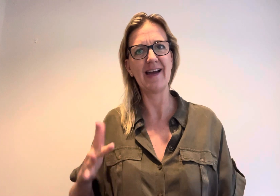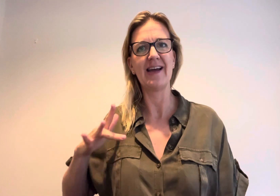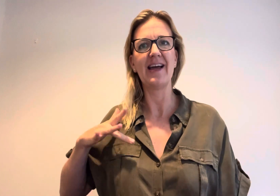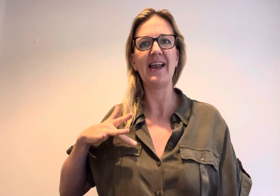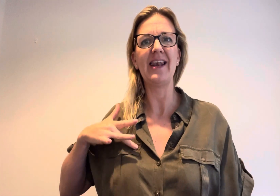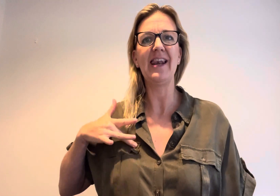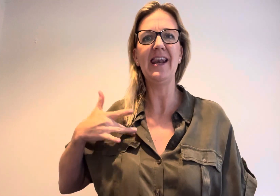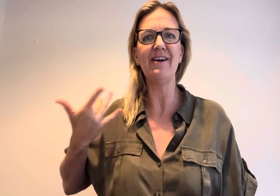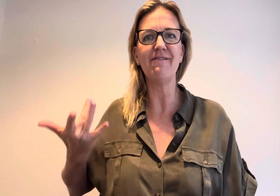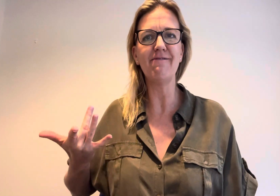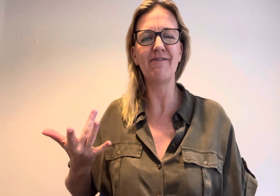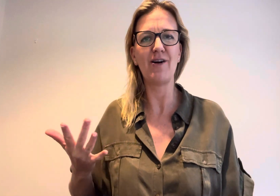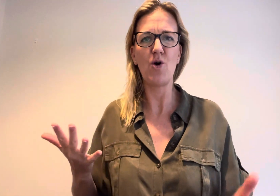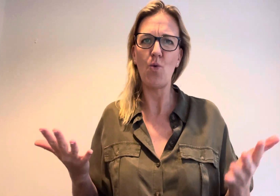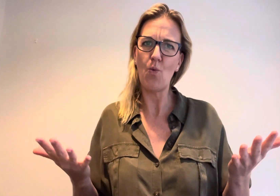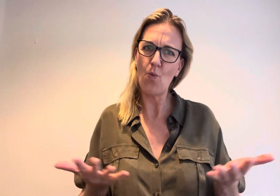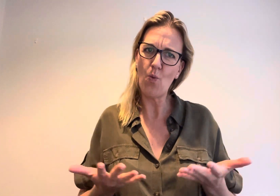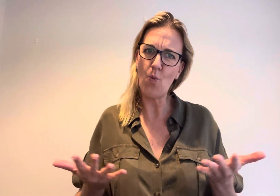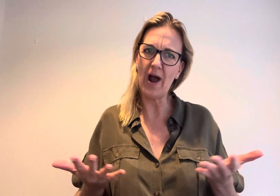Live where?